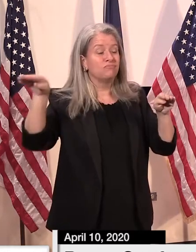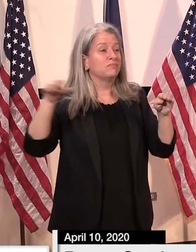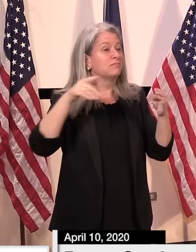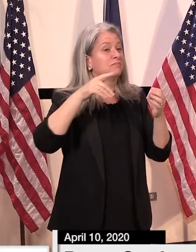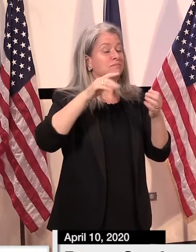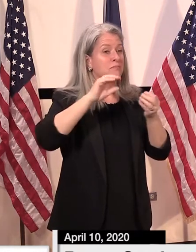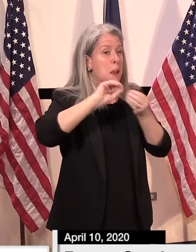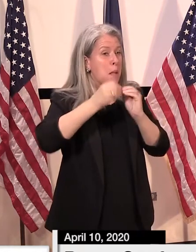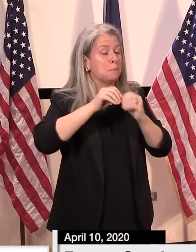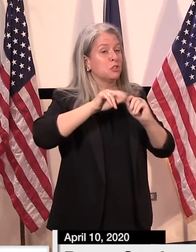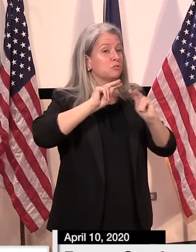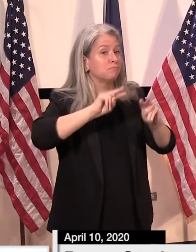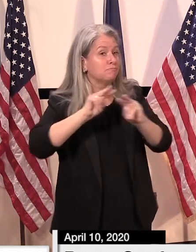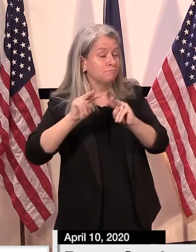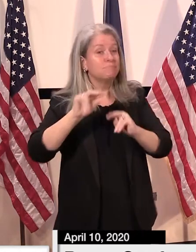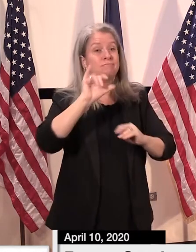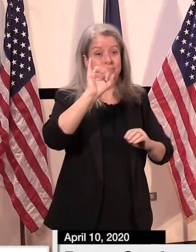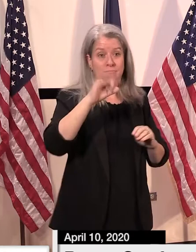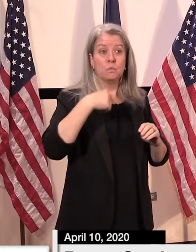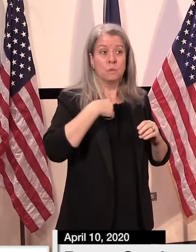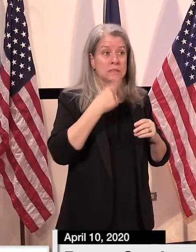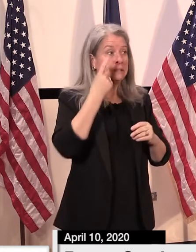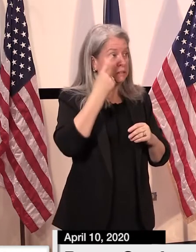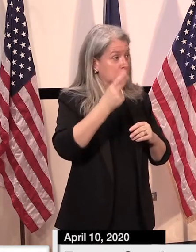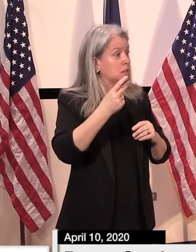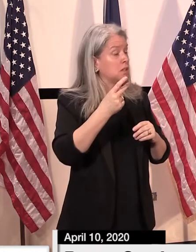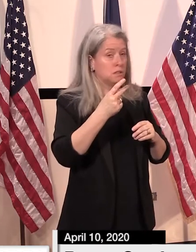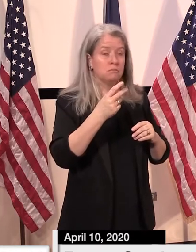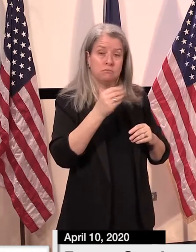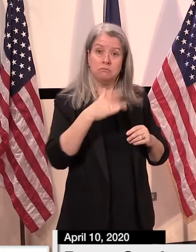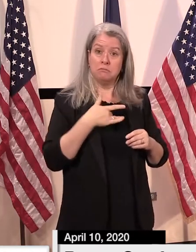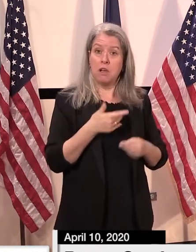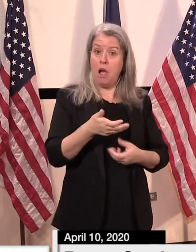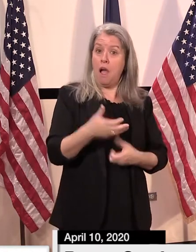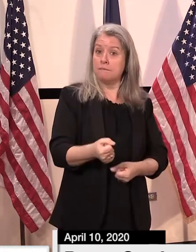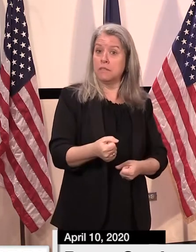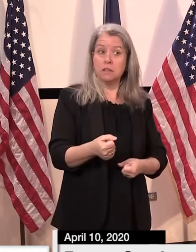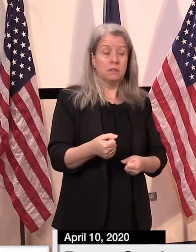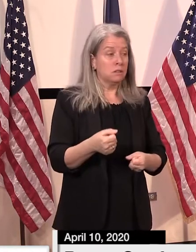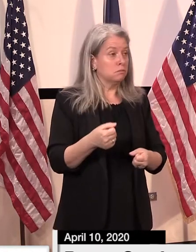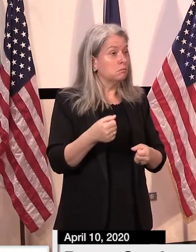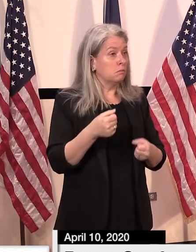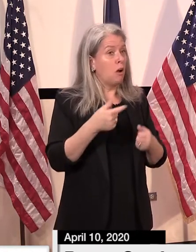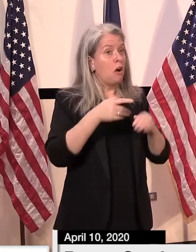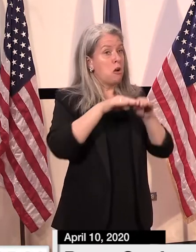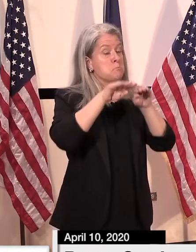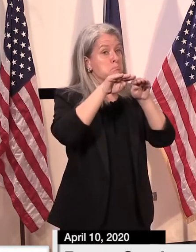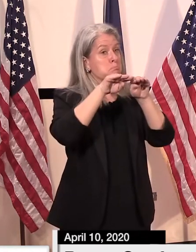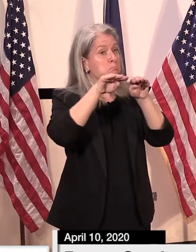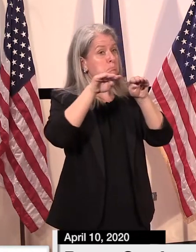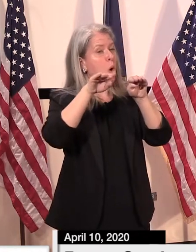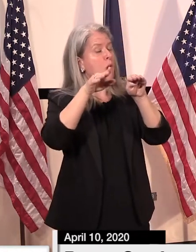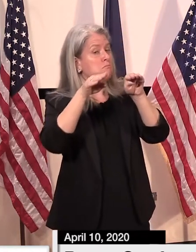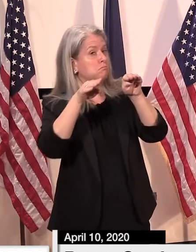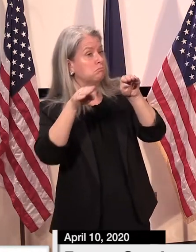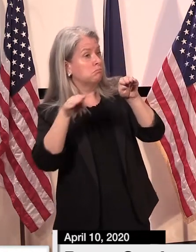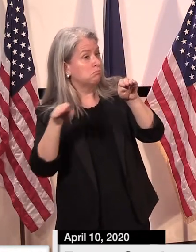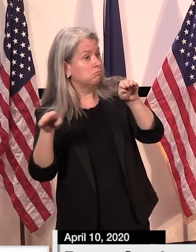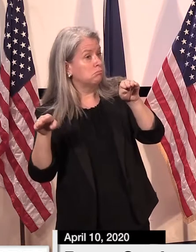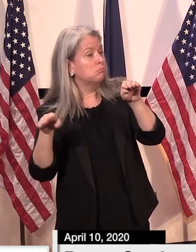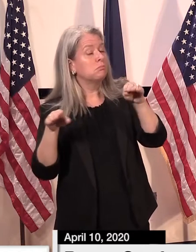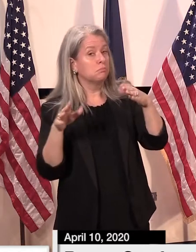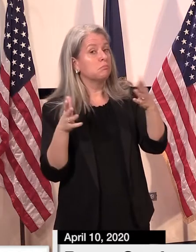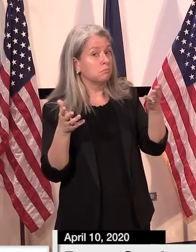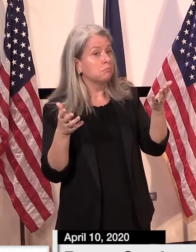modeling and so forth, if we can continue to see and have confidence that it's leveled out, plateaued,